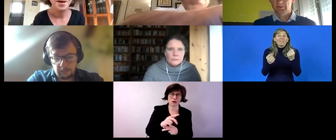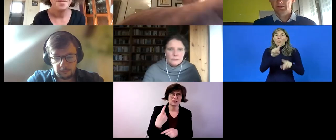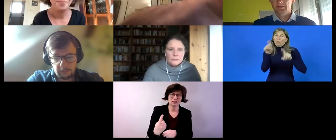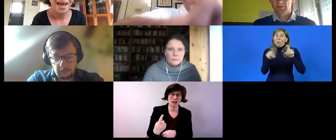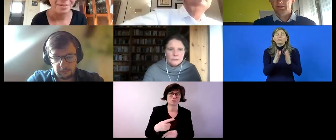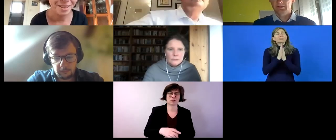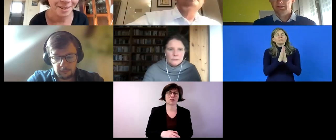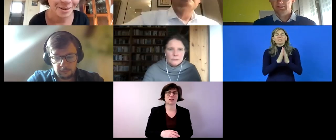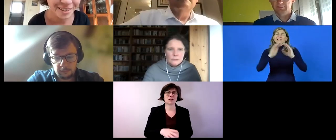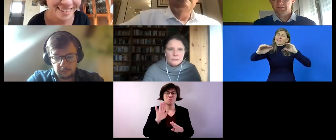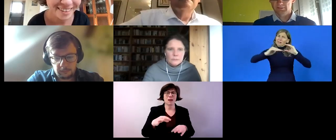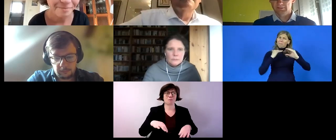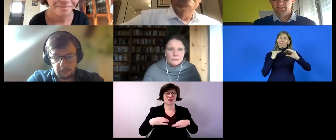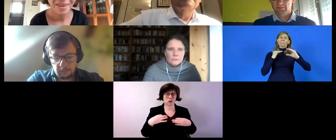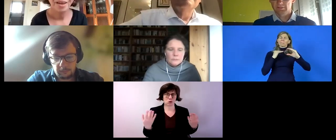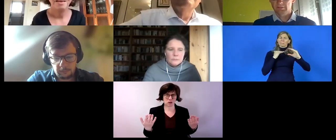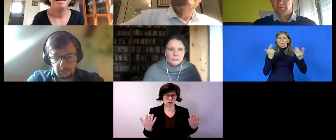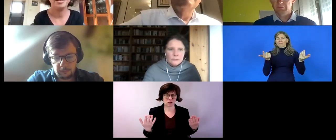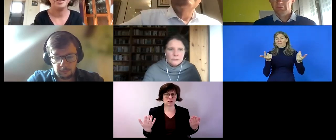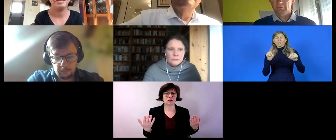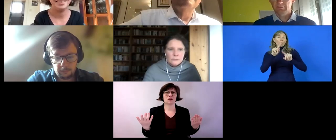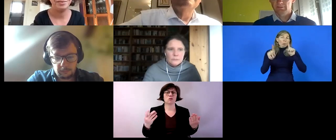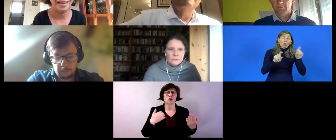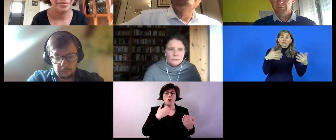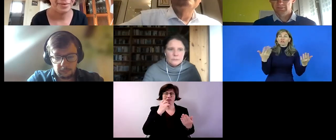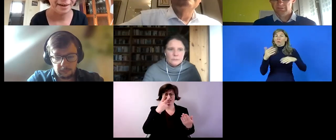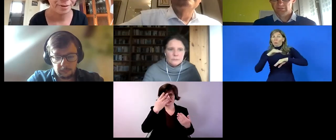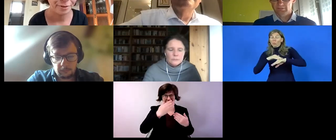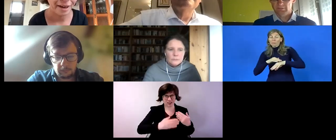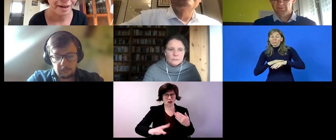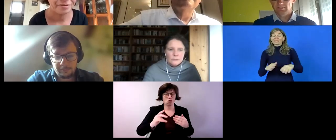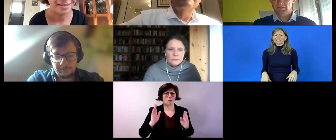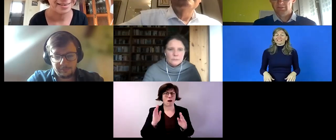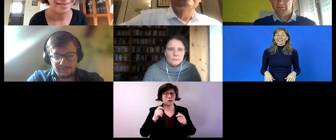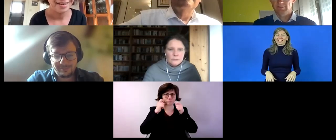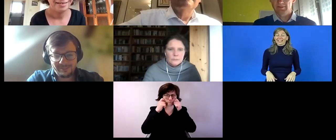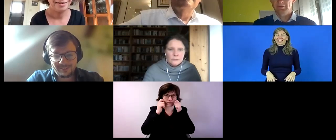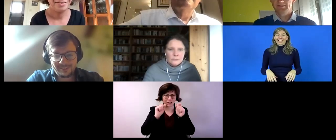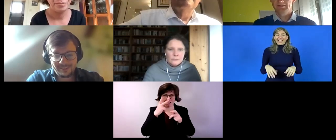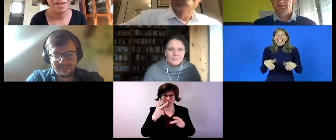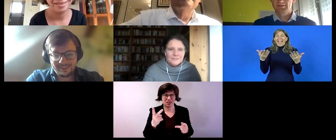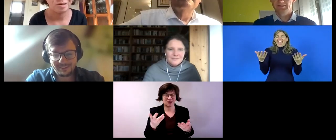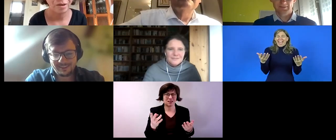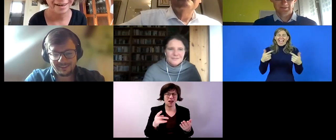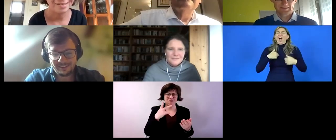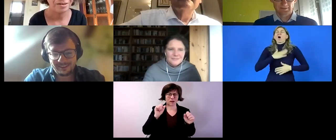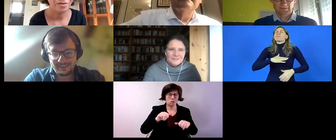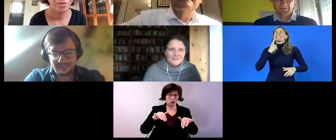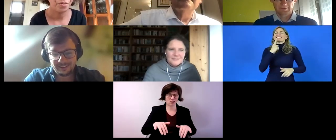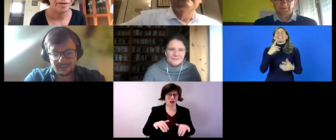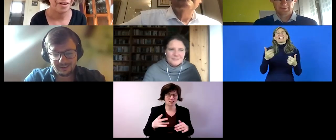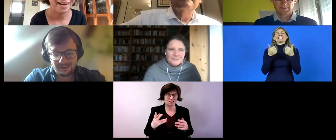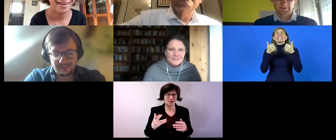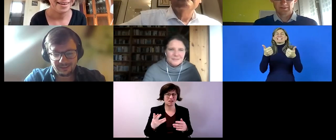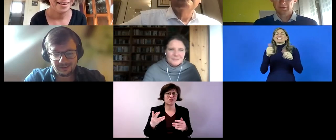comments if you feel like it um have a safe trip home i feel like saying um